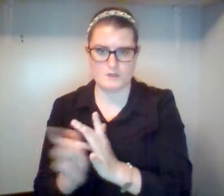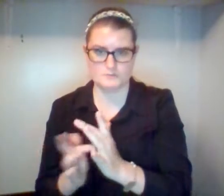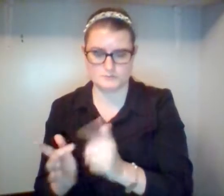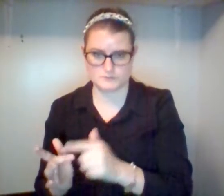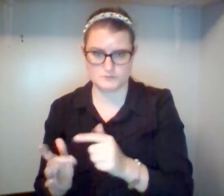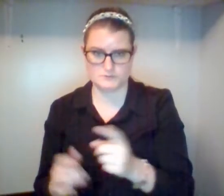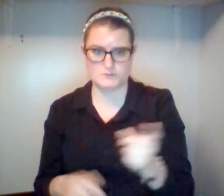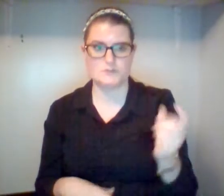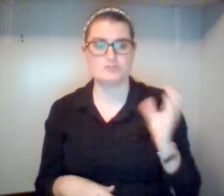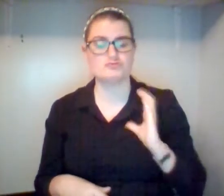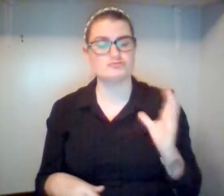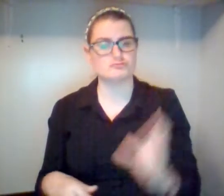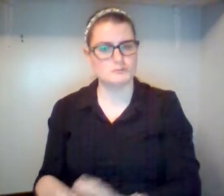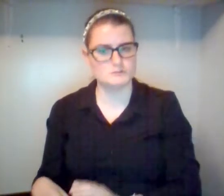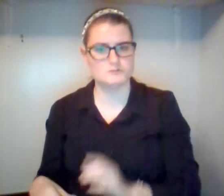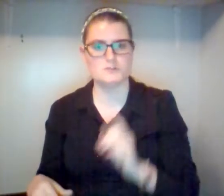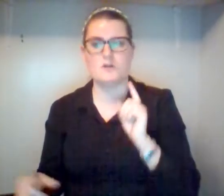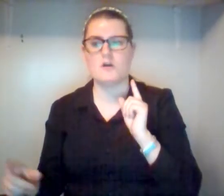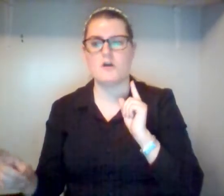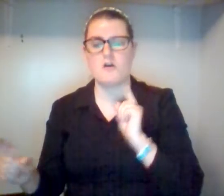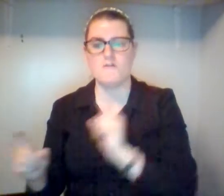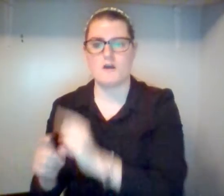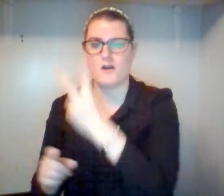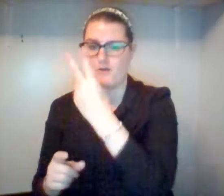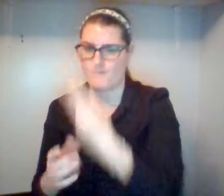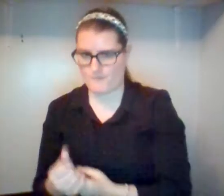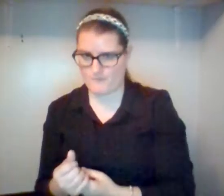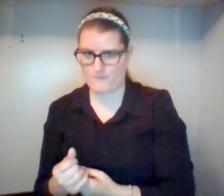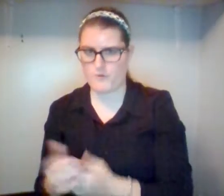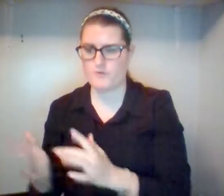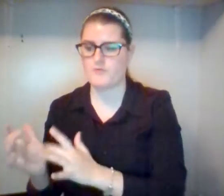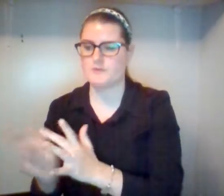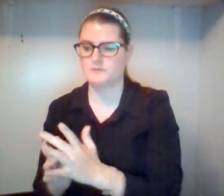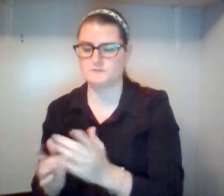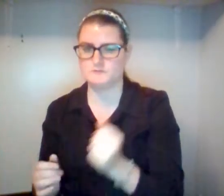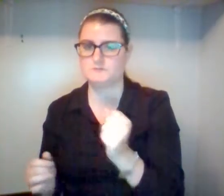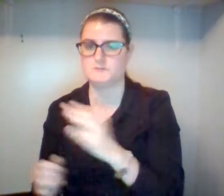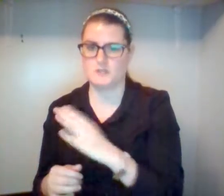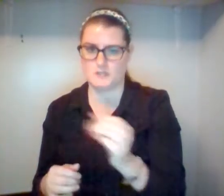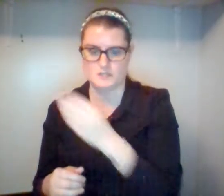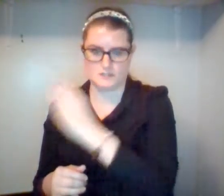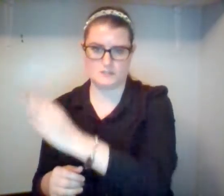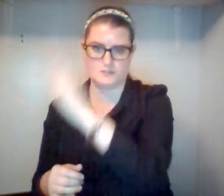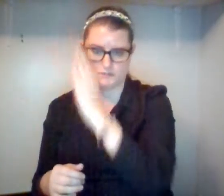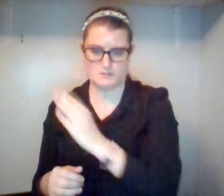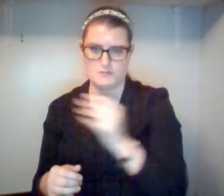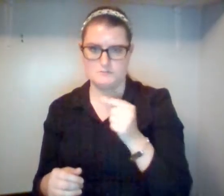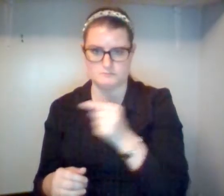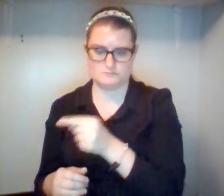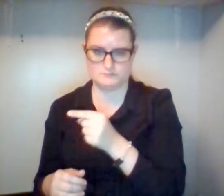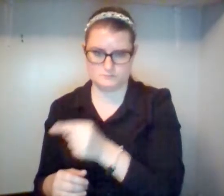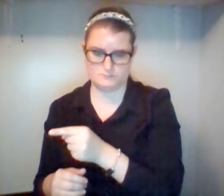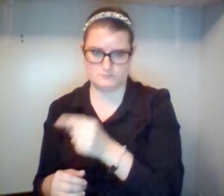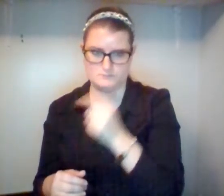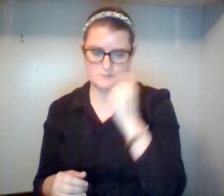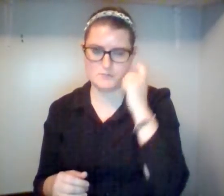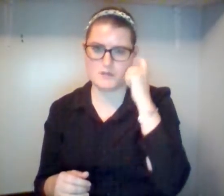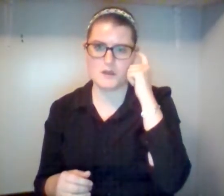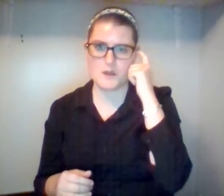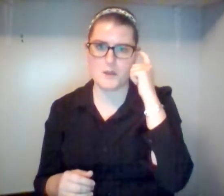In other words, we know that when we preach the gospel, Paul says Jews are going to stumble over it and